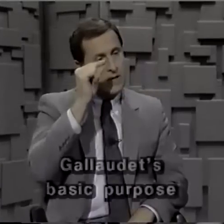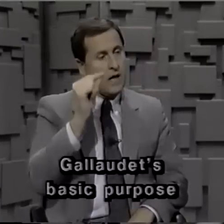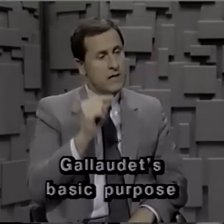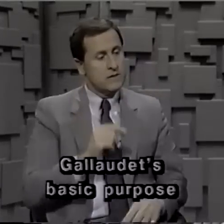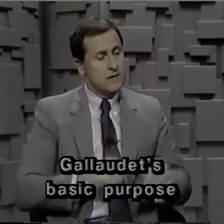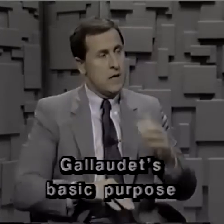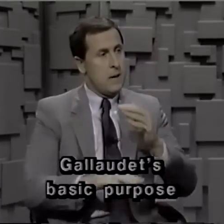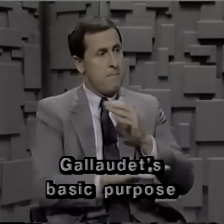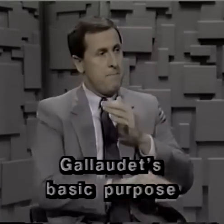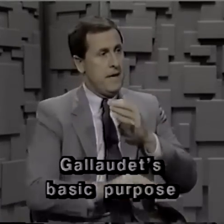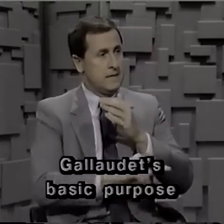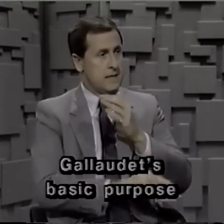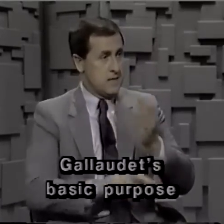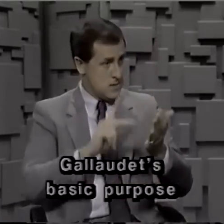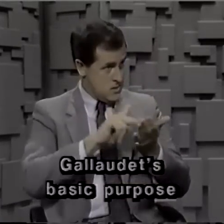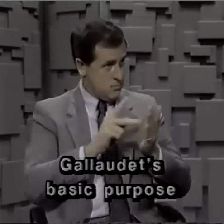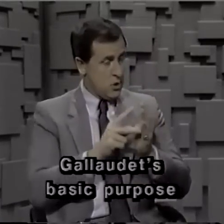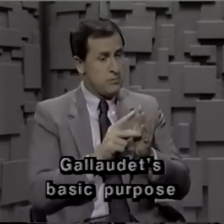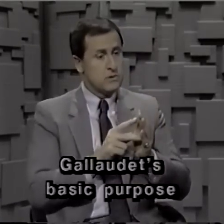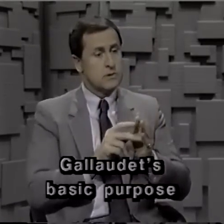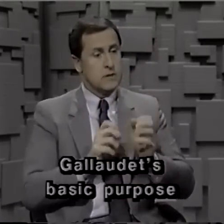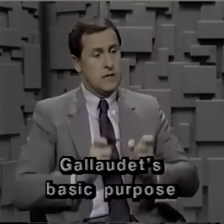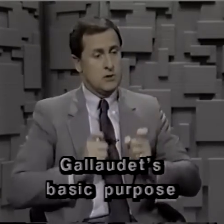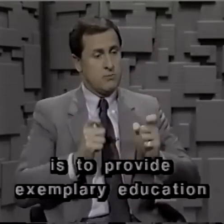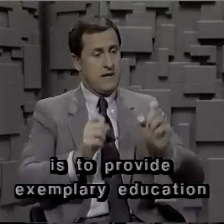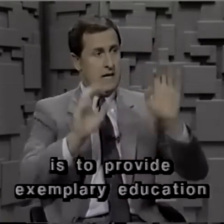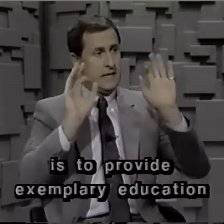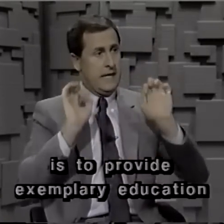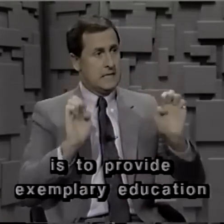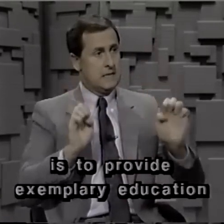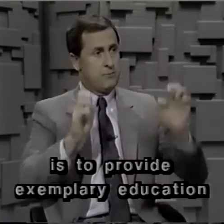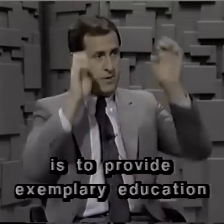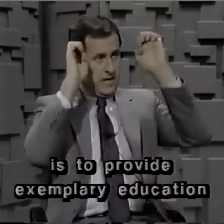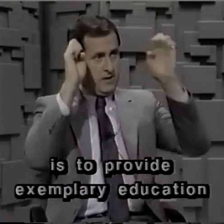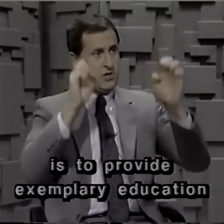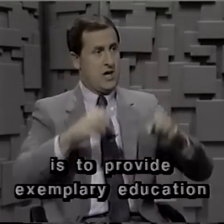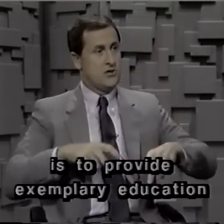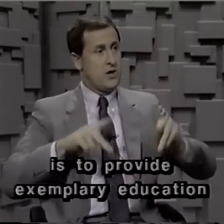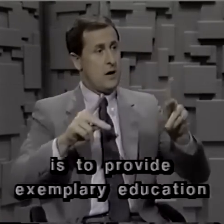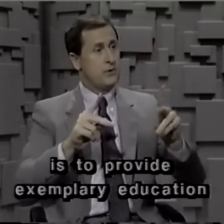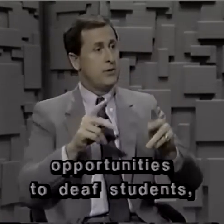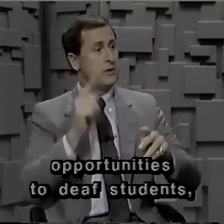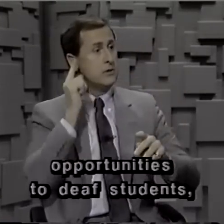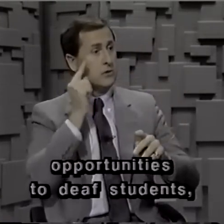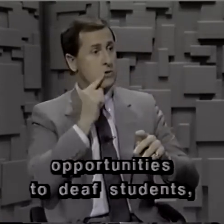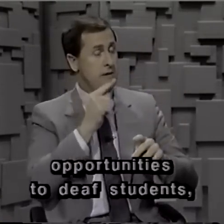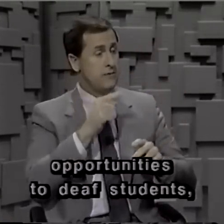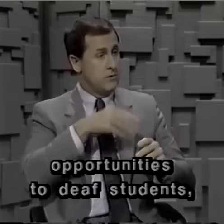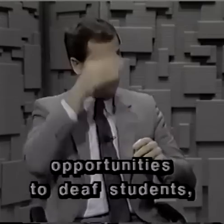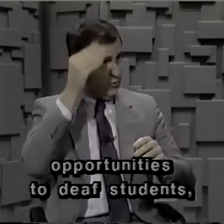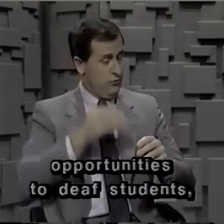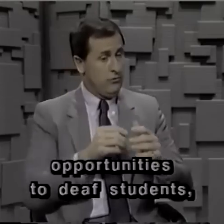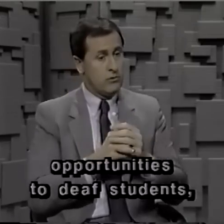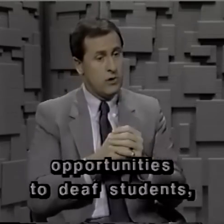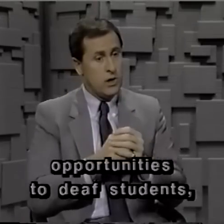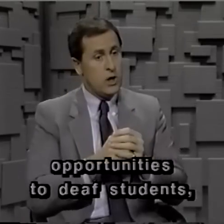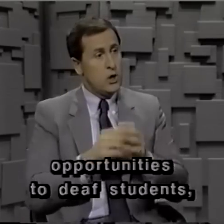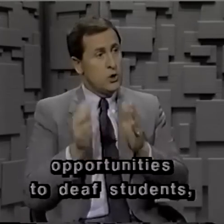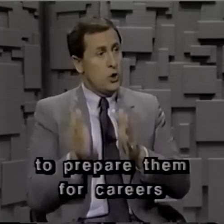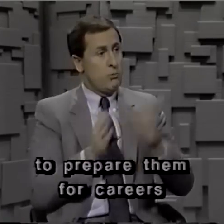Gallaudet's basic purpose is to provide exemplary education opportunities to deaf students, to